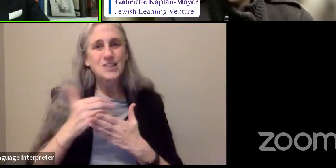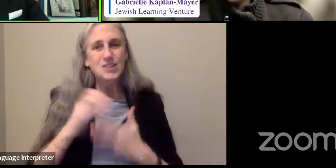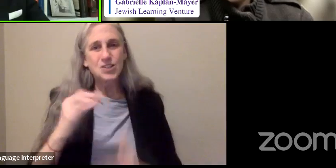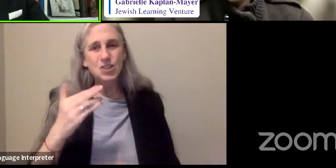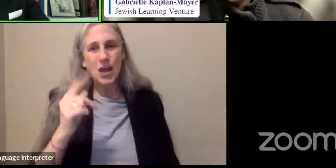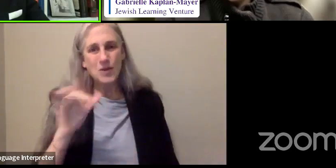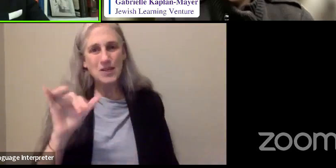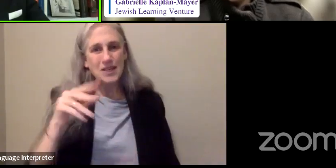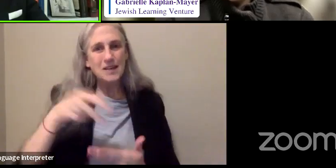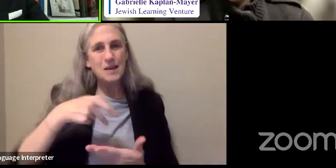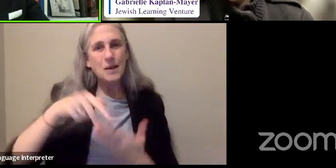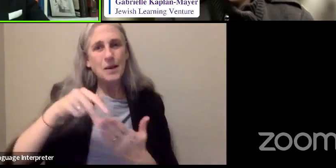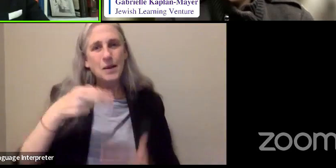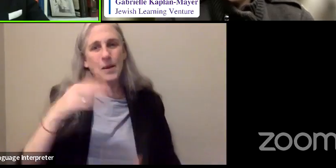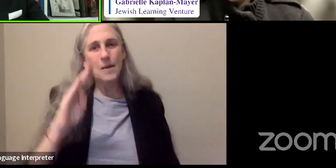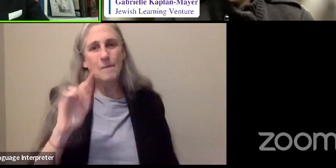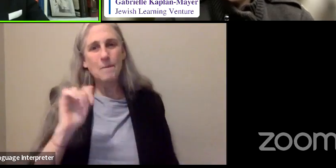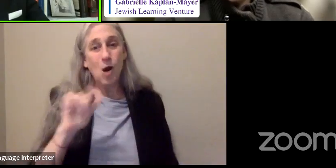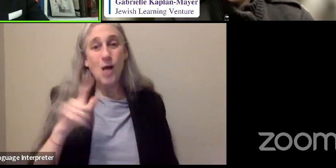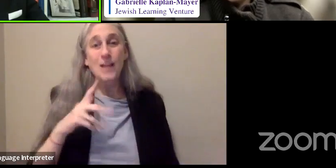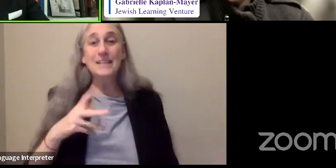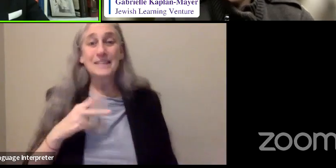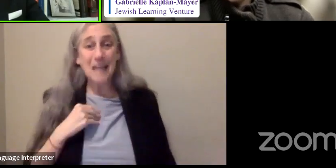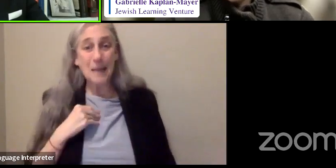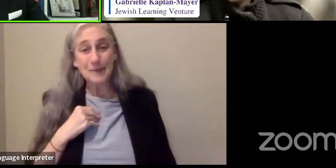And when she accepted, I was ecstatic.